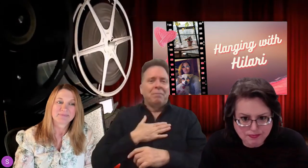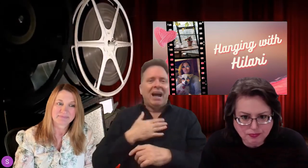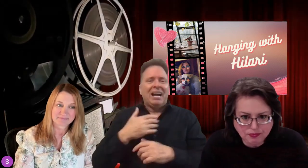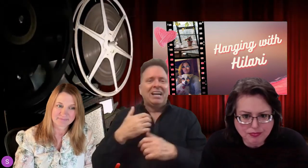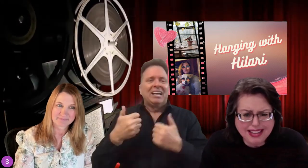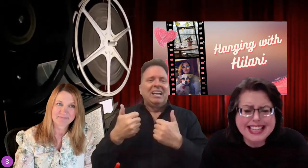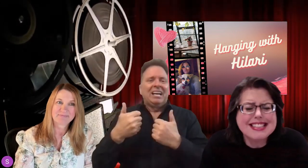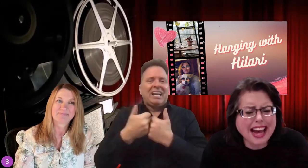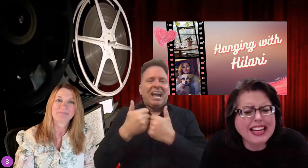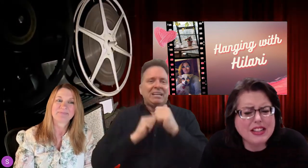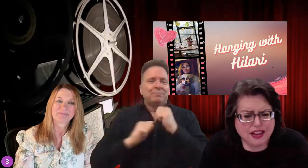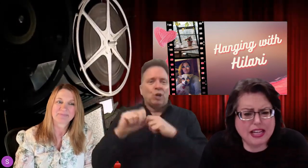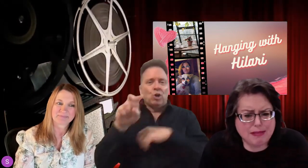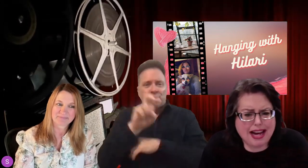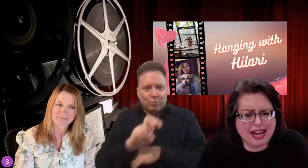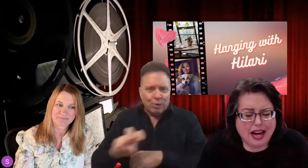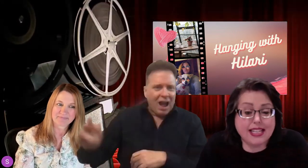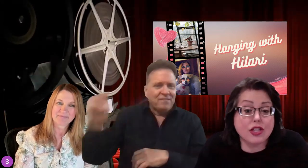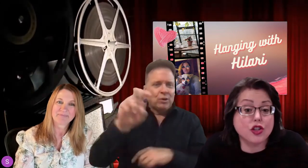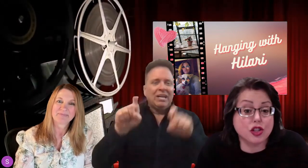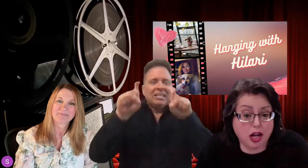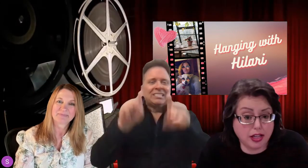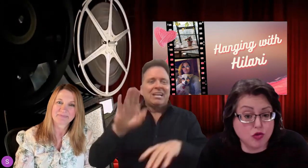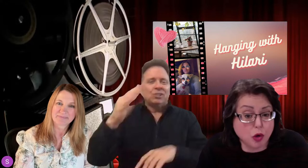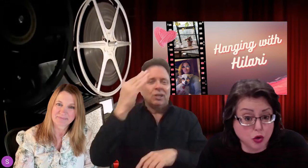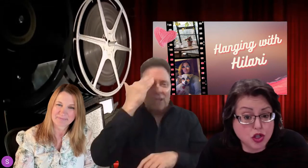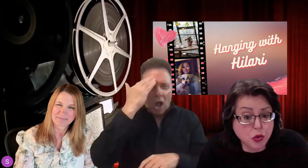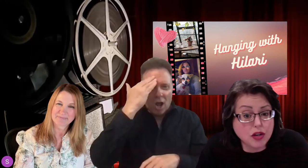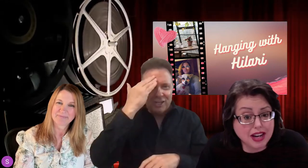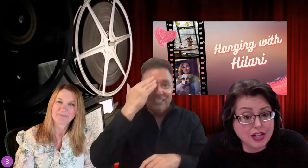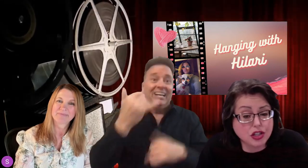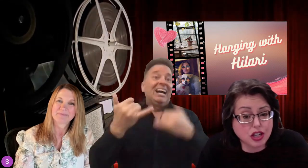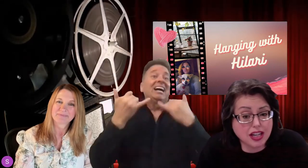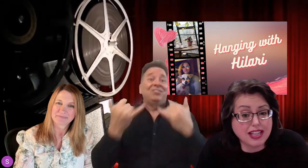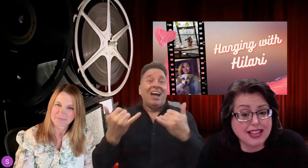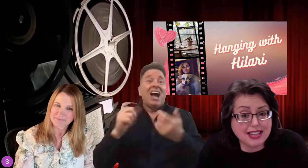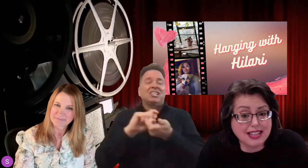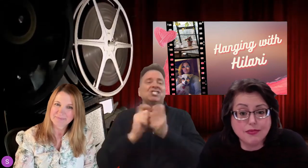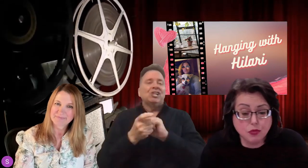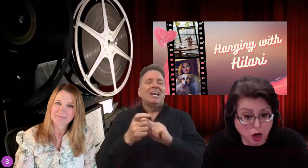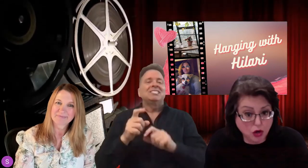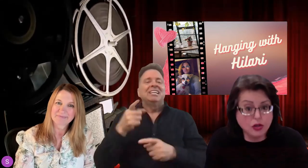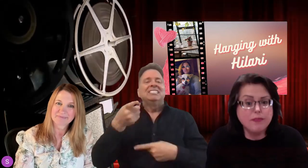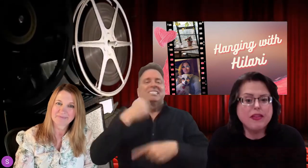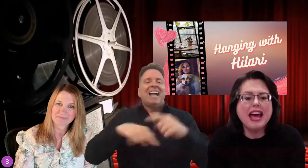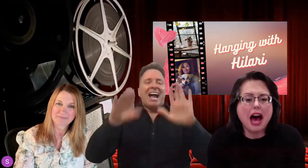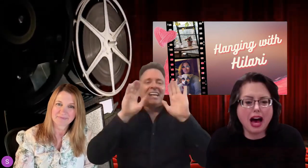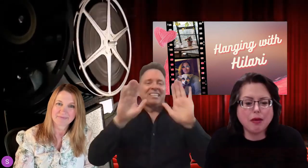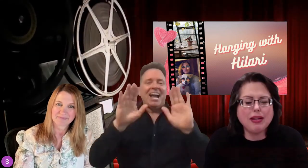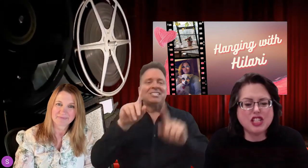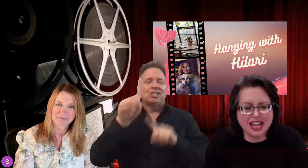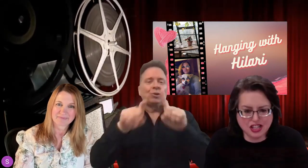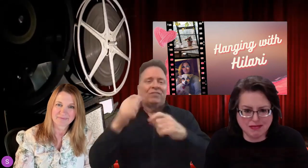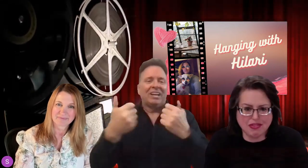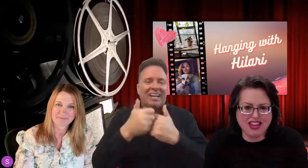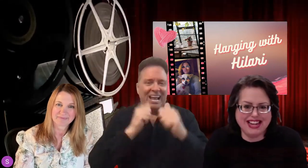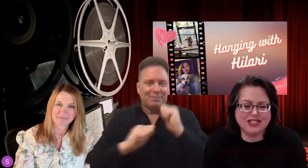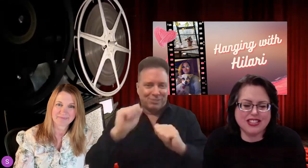It is kind of like my Test Your Knowledge road tour that I took on the road. But, we changed some things for